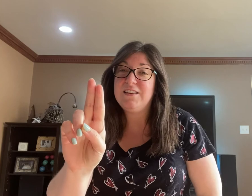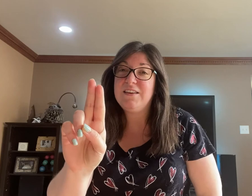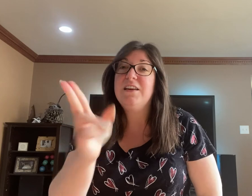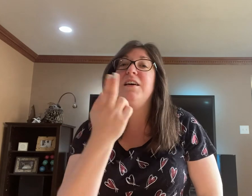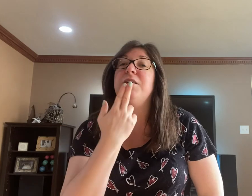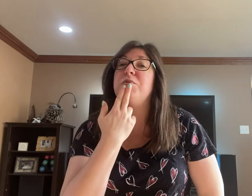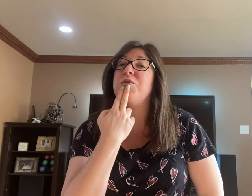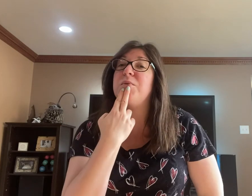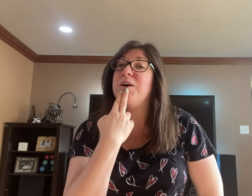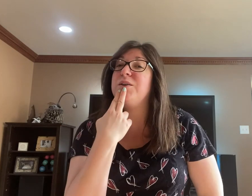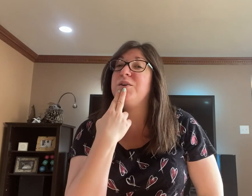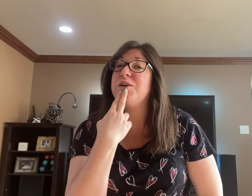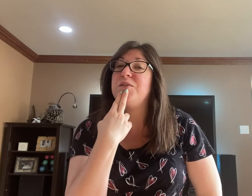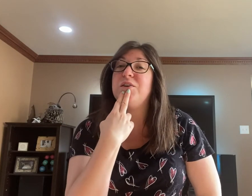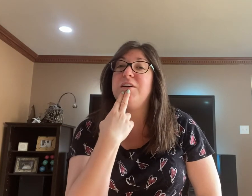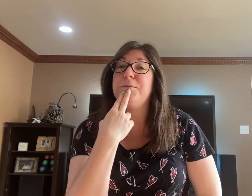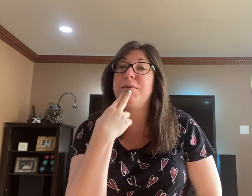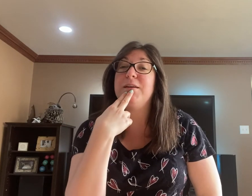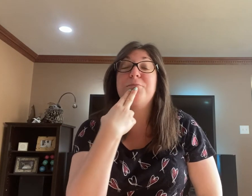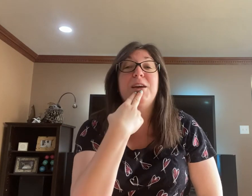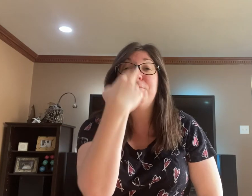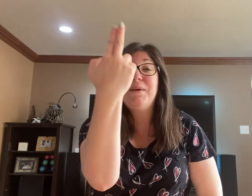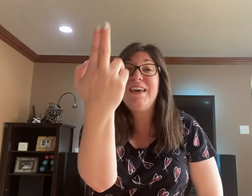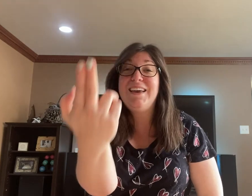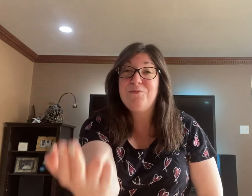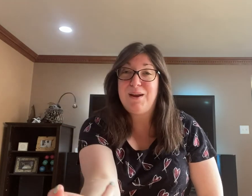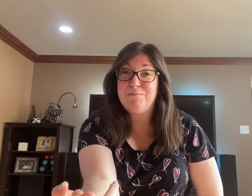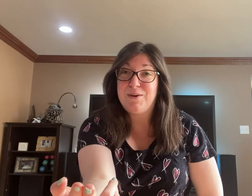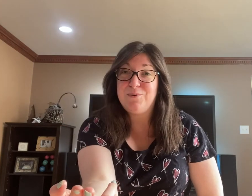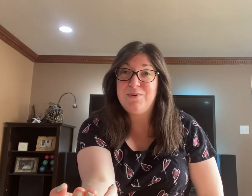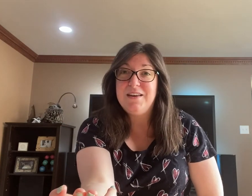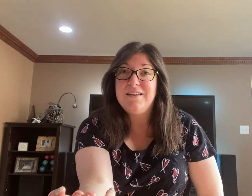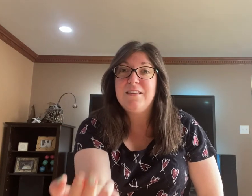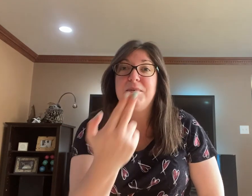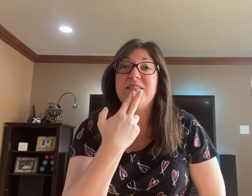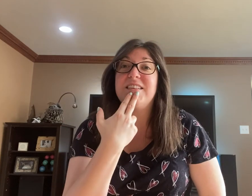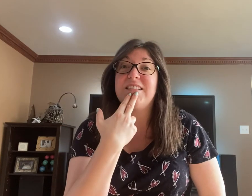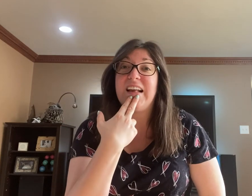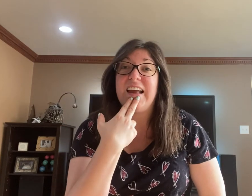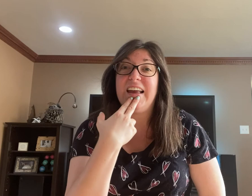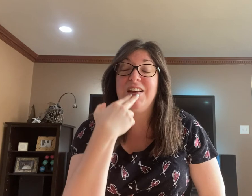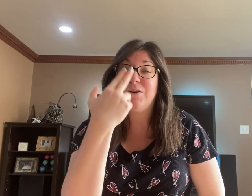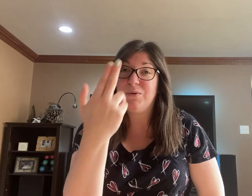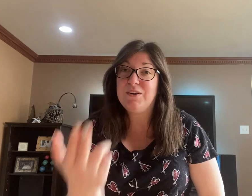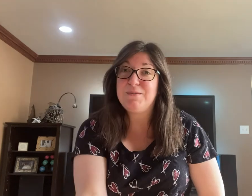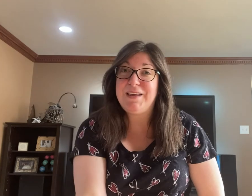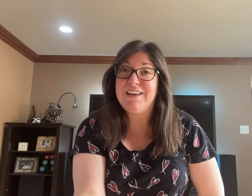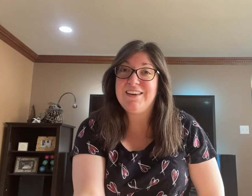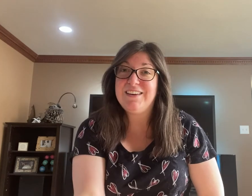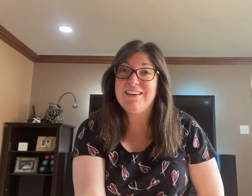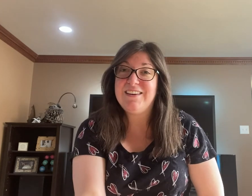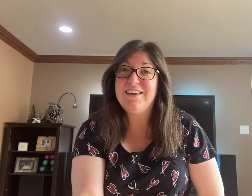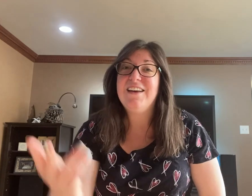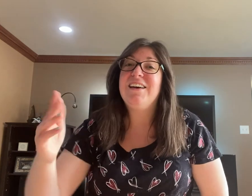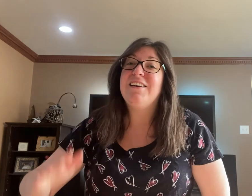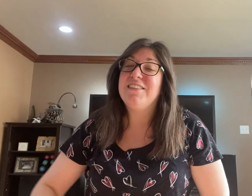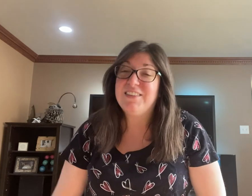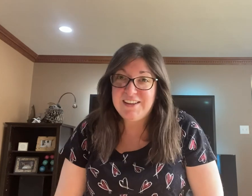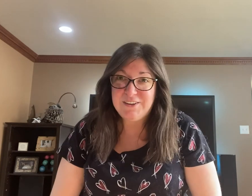put them underneath your lip, make a big rainbow. That means say or speak. Thank you